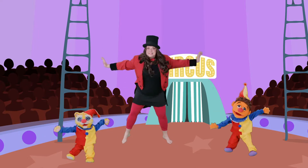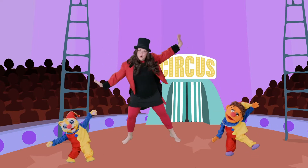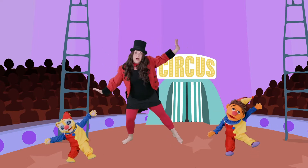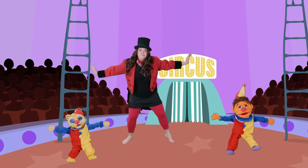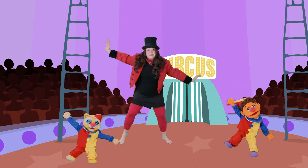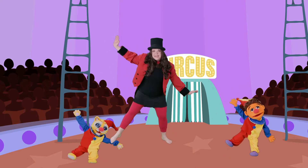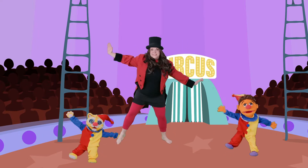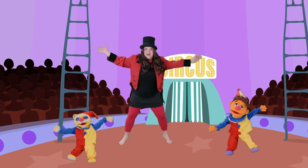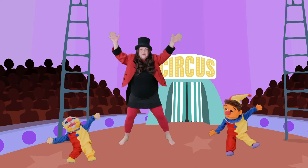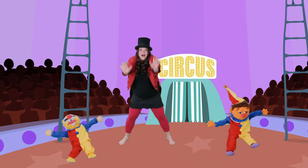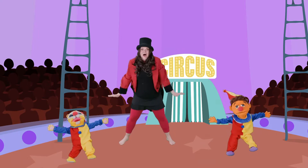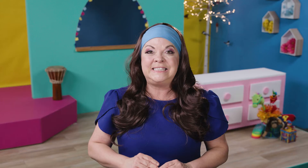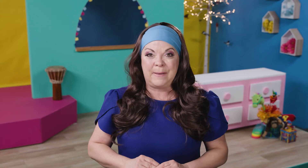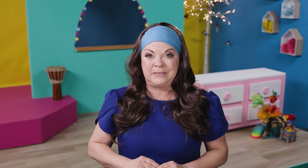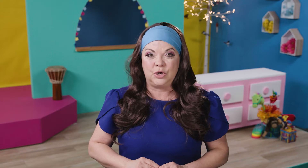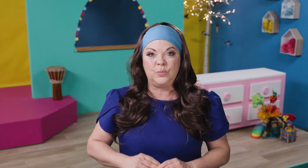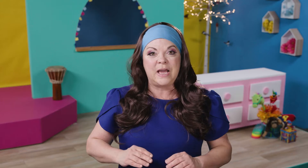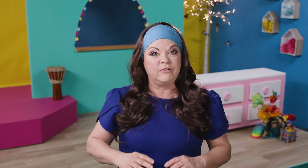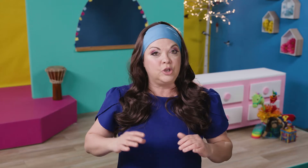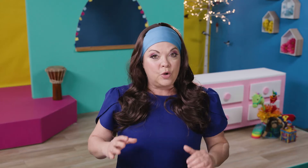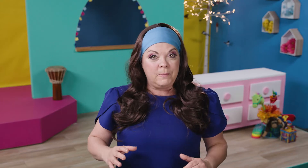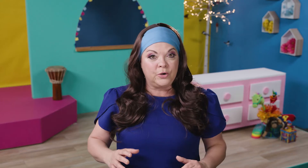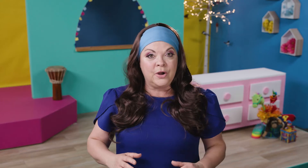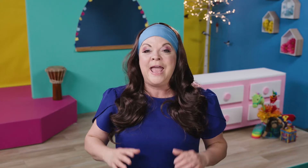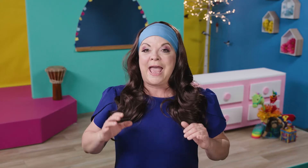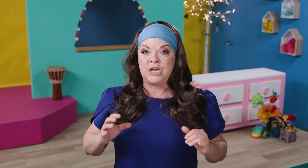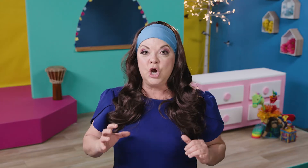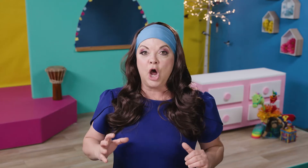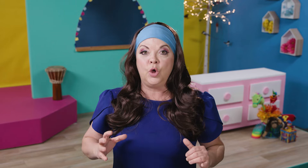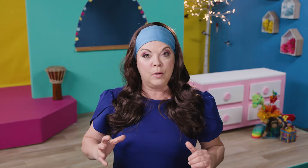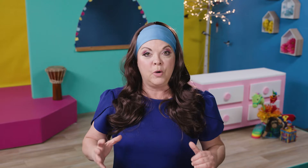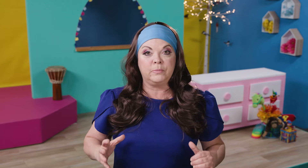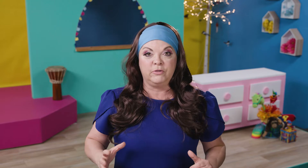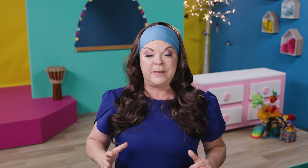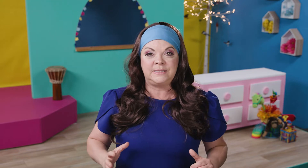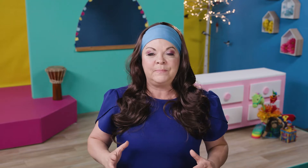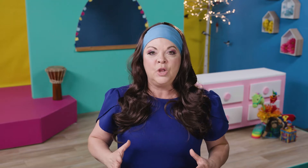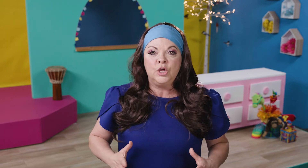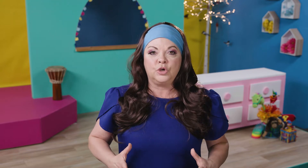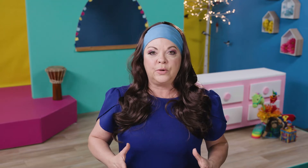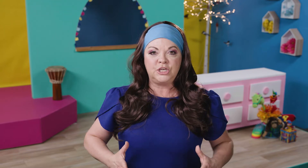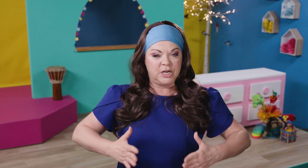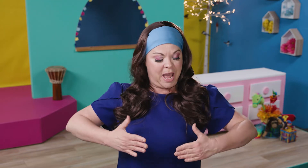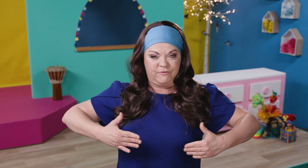clown act. In this episode, we cover locomotor and non-locomotor movements, the creation of